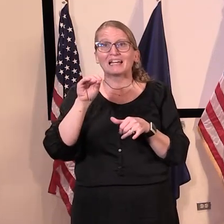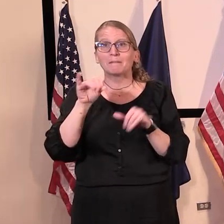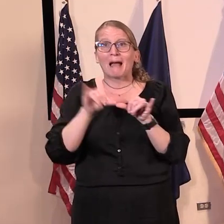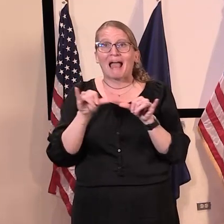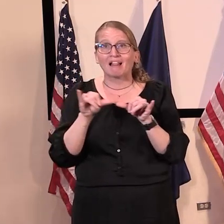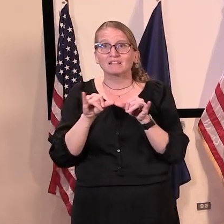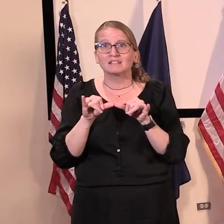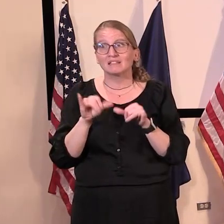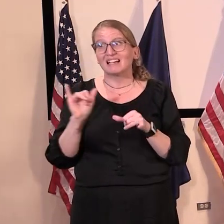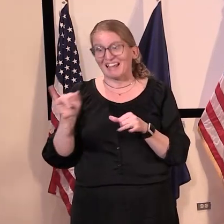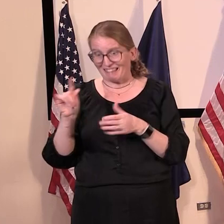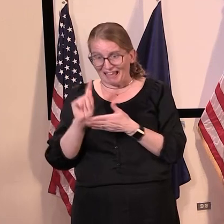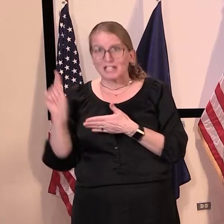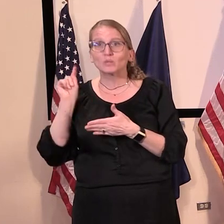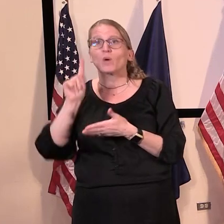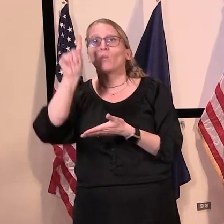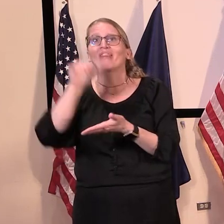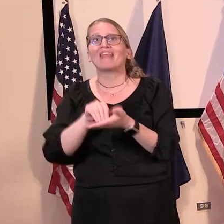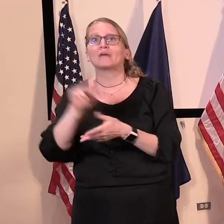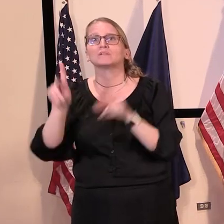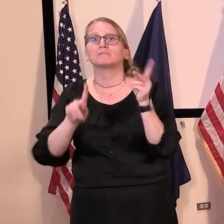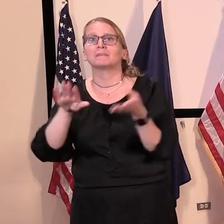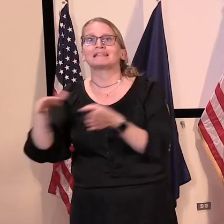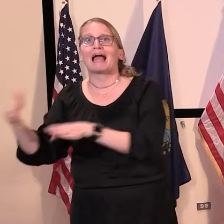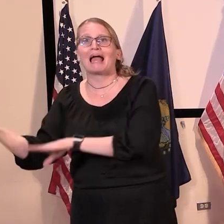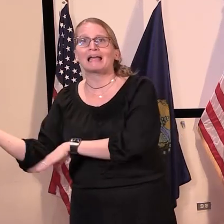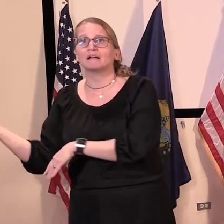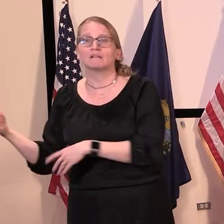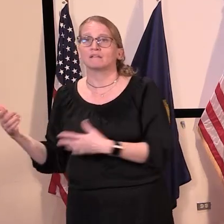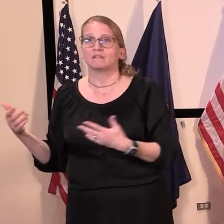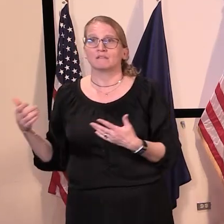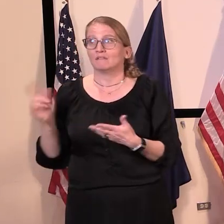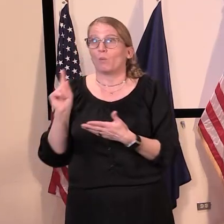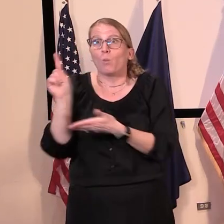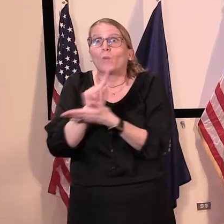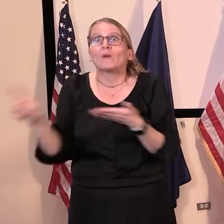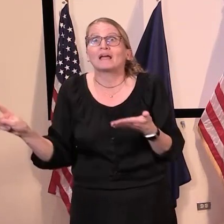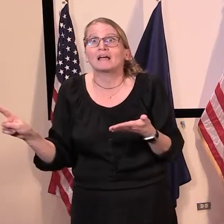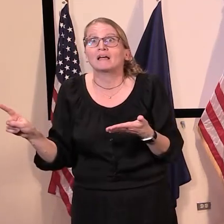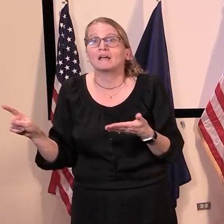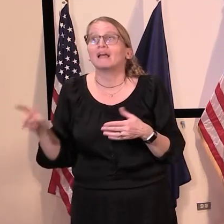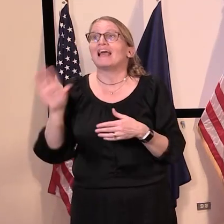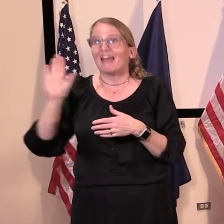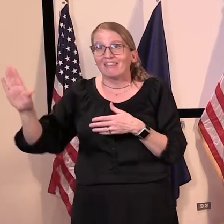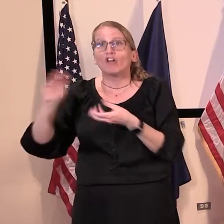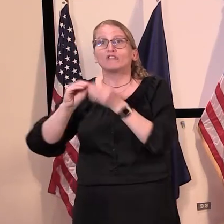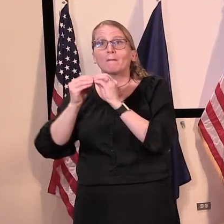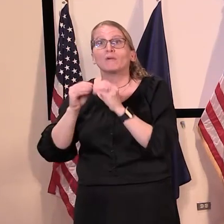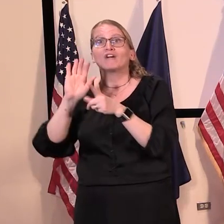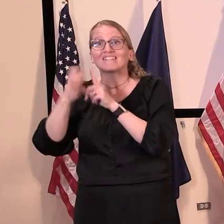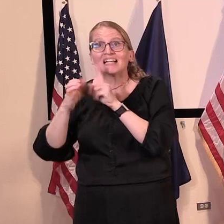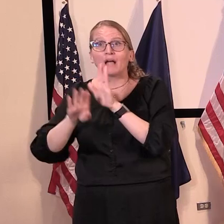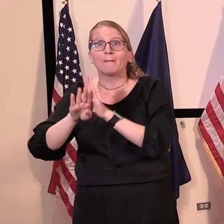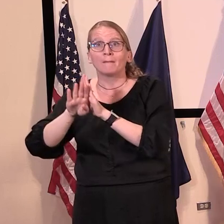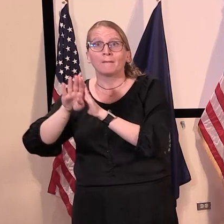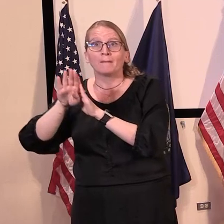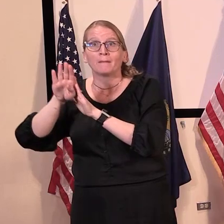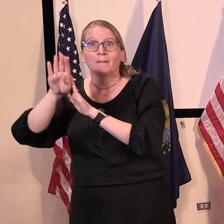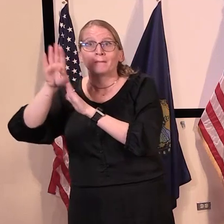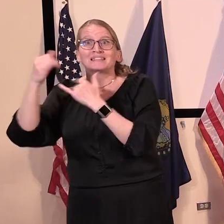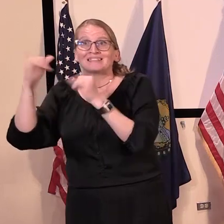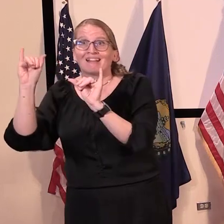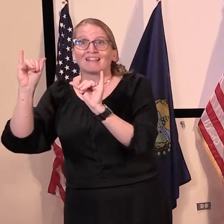week and their cases are continuing to climb and they're right in the middle of this pandemic. And they're very, very much a hotspot.